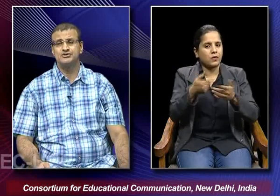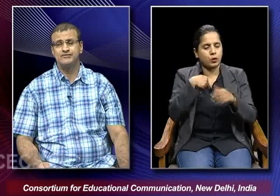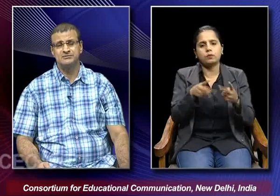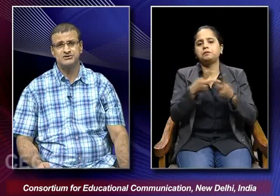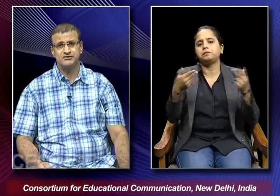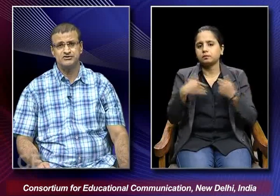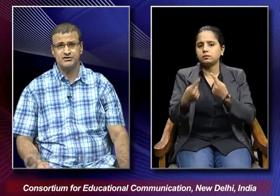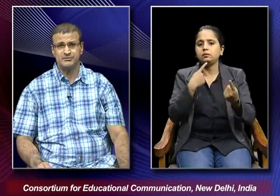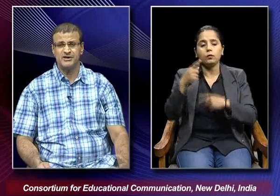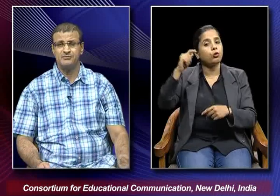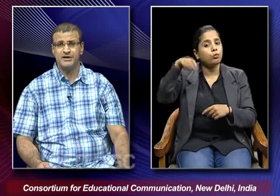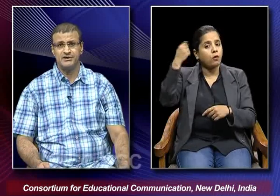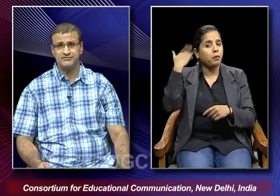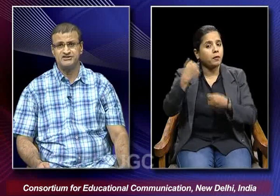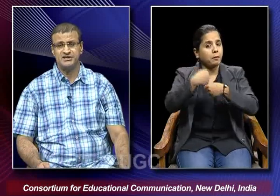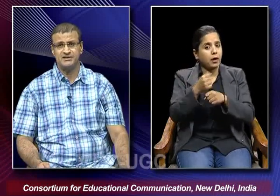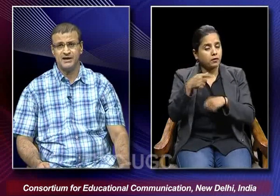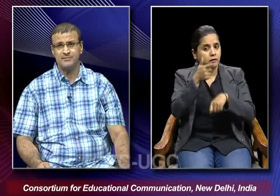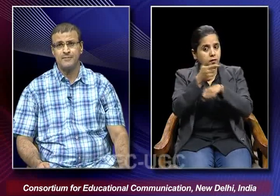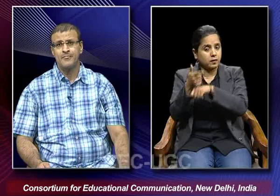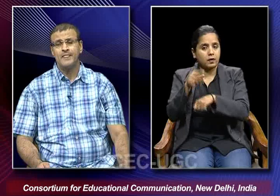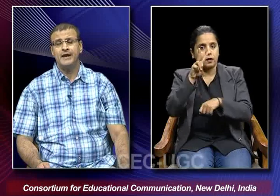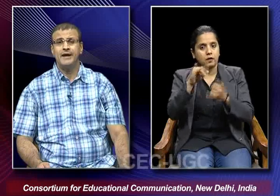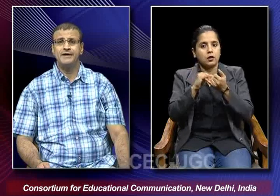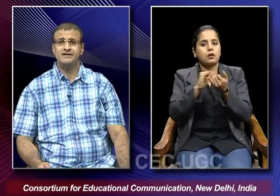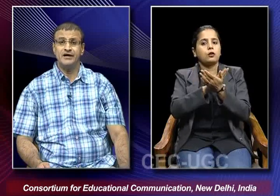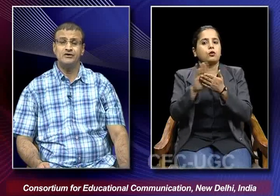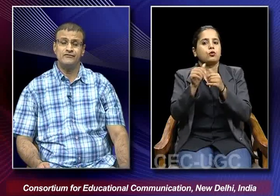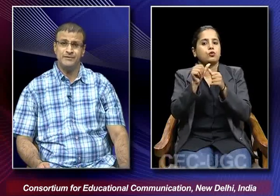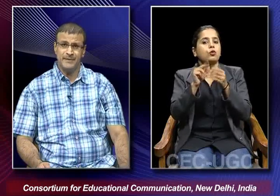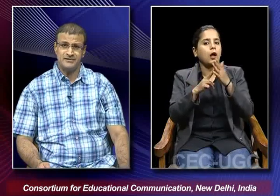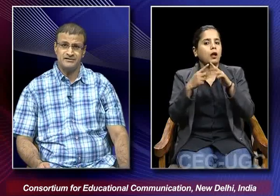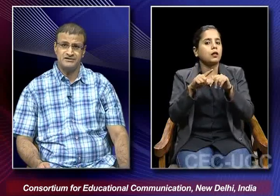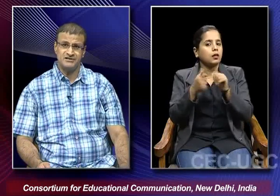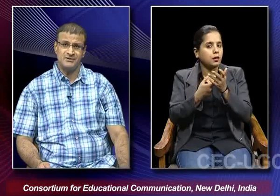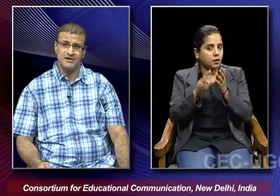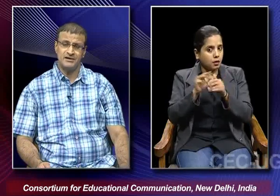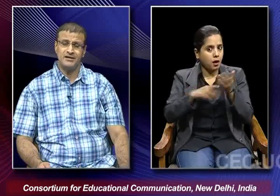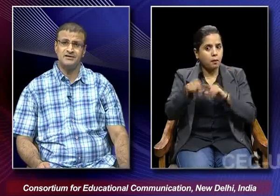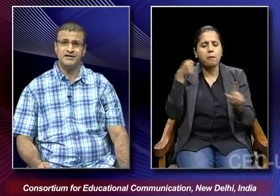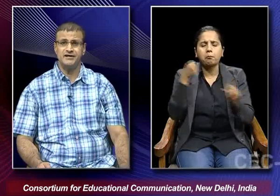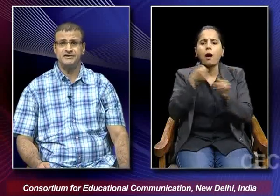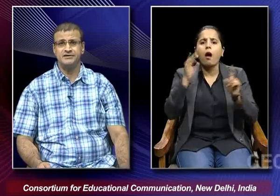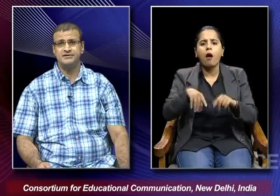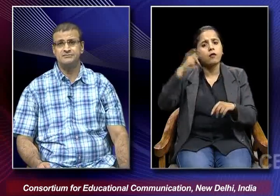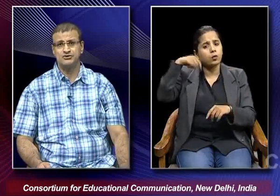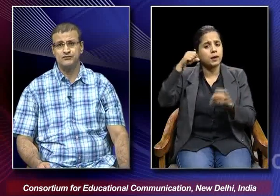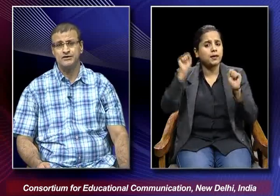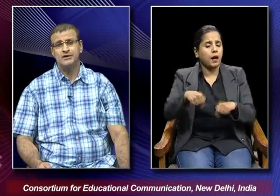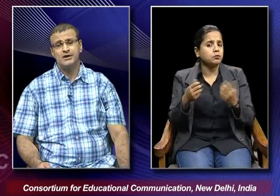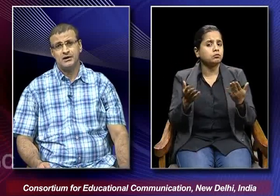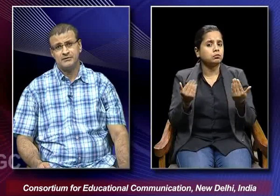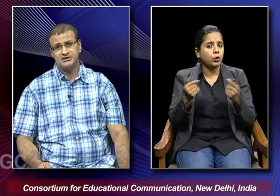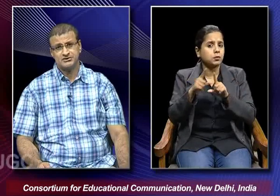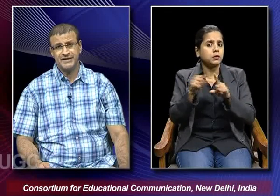kinds of films which were made by Vishantaram and the kind of impact the cinema can create in terms of